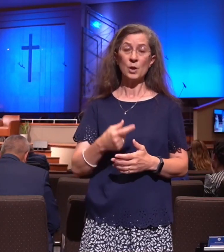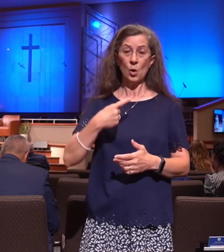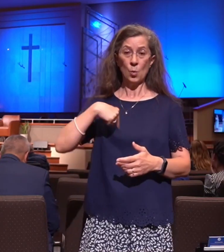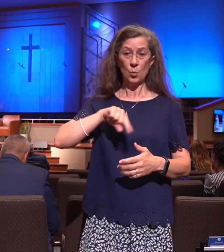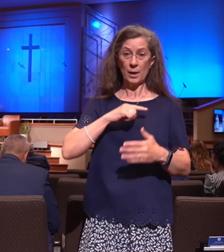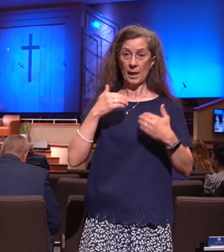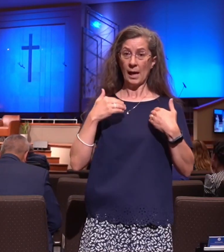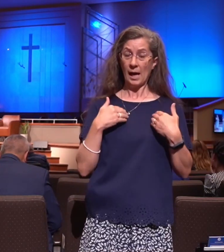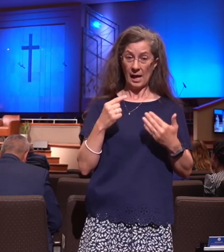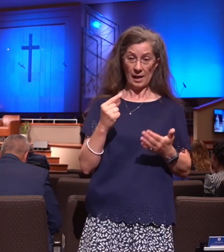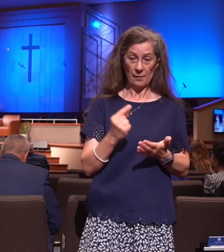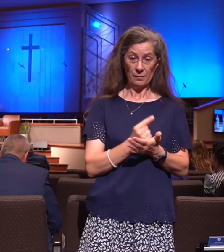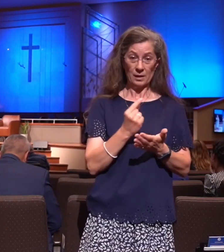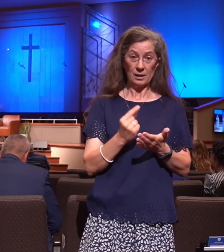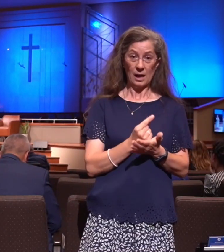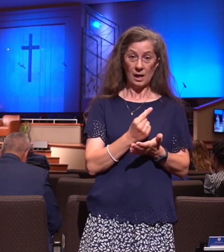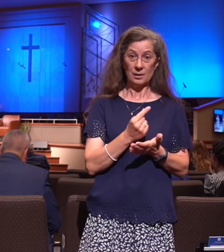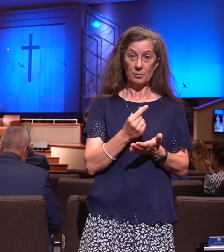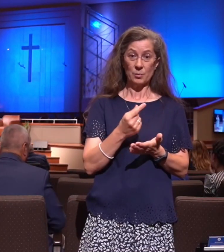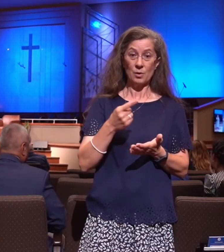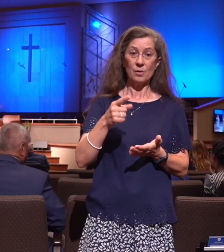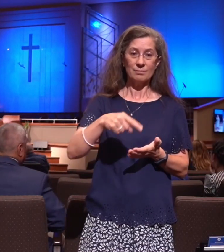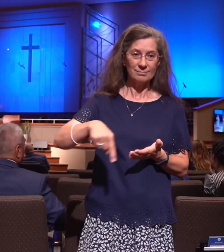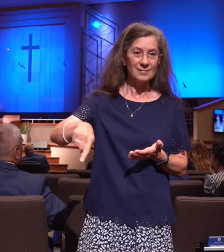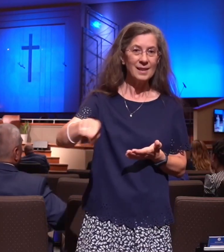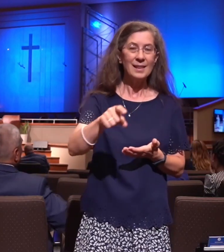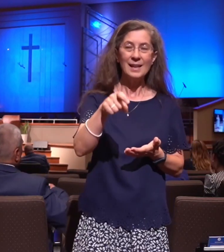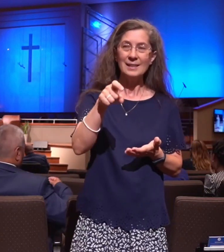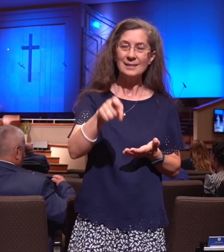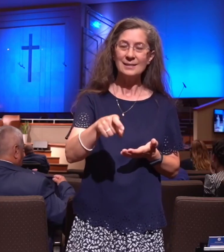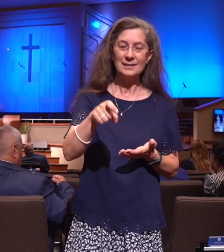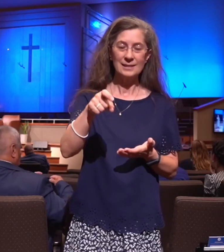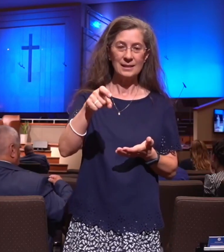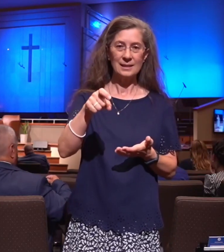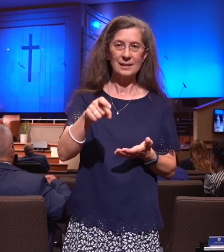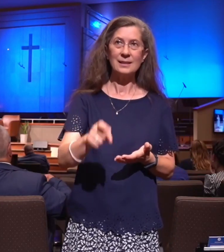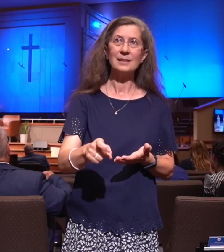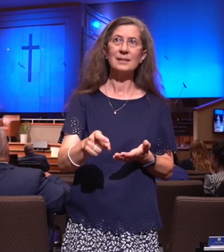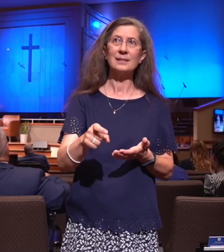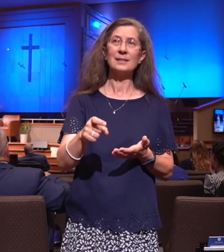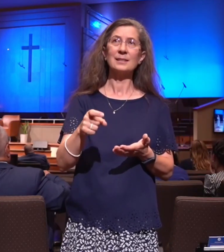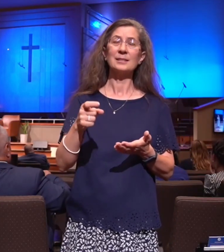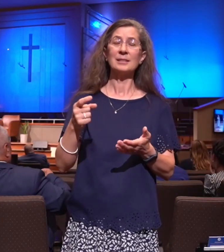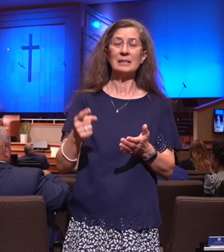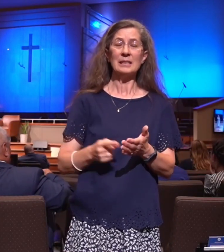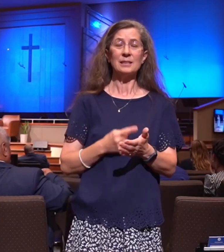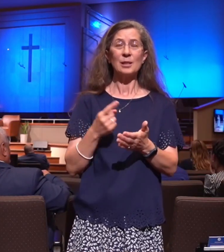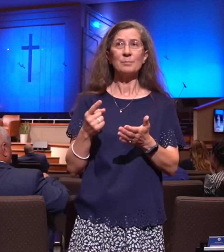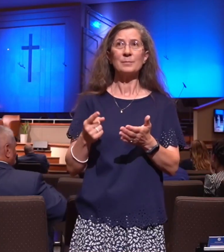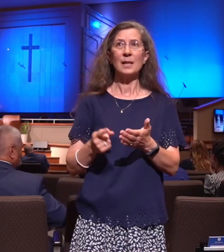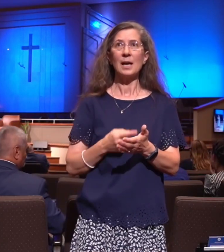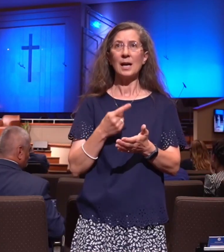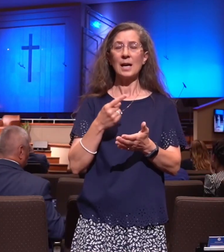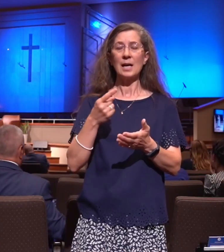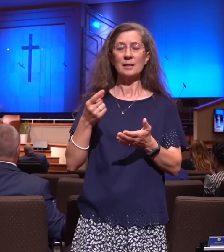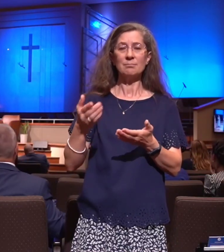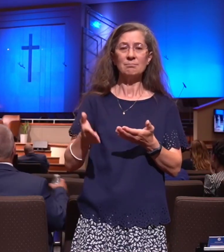thing they need so much. Sometimes the word of God can